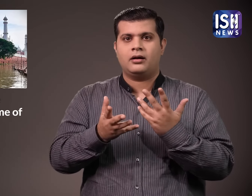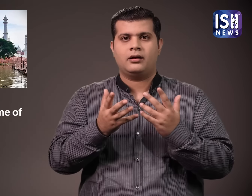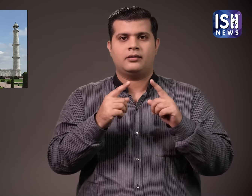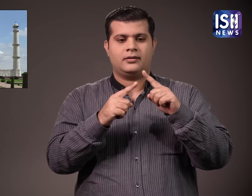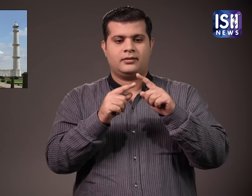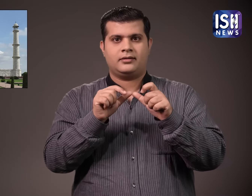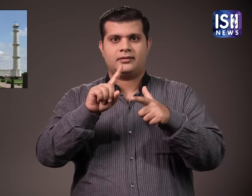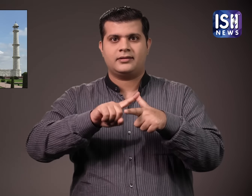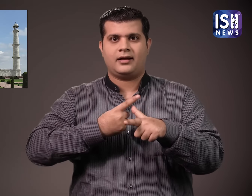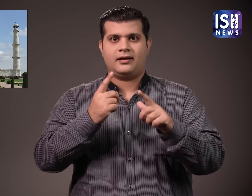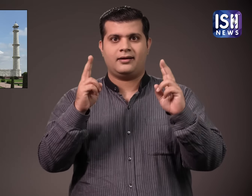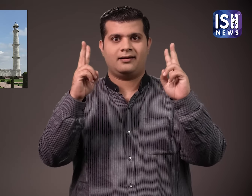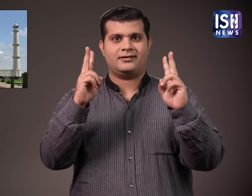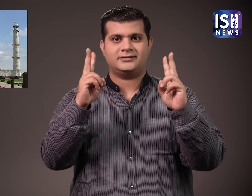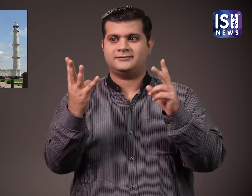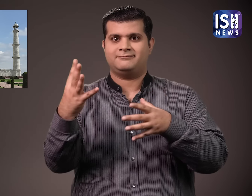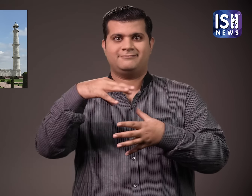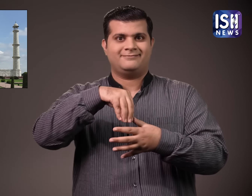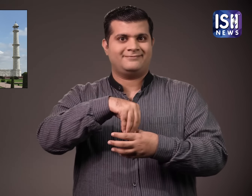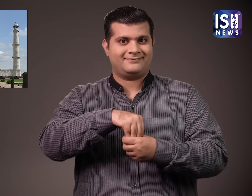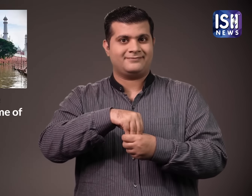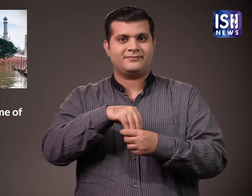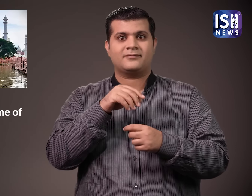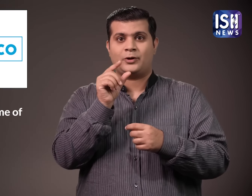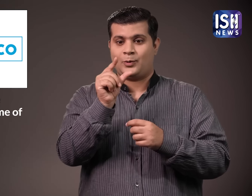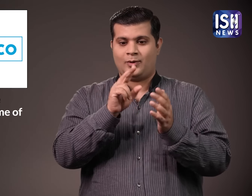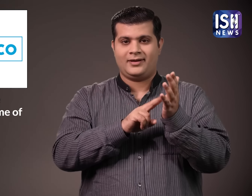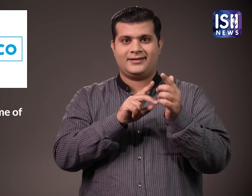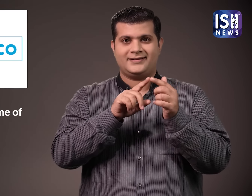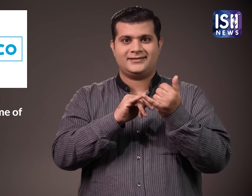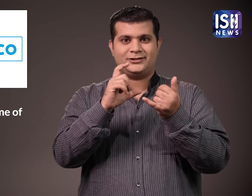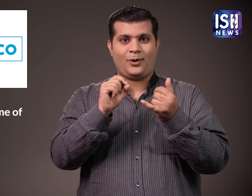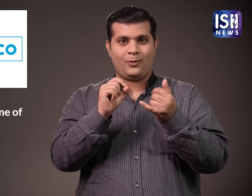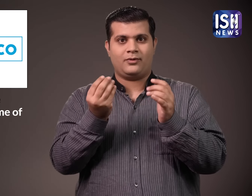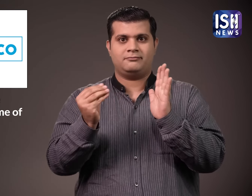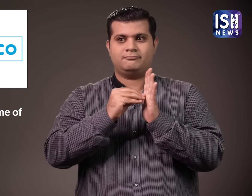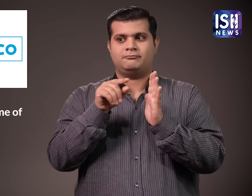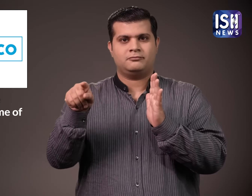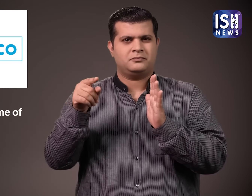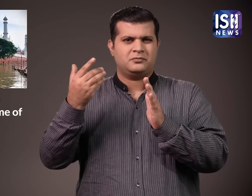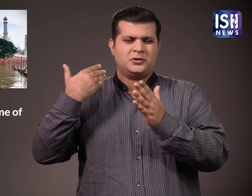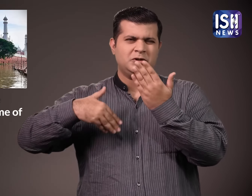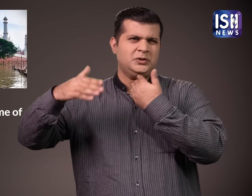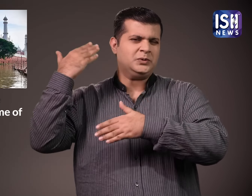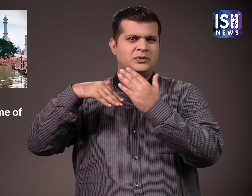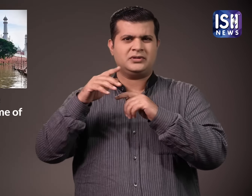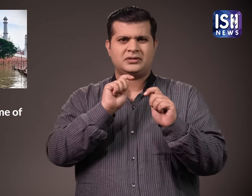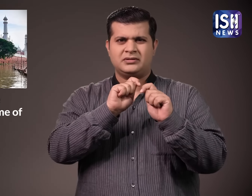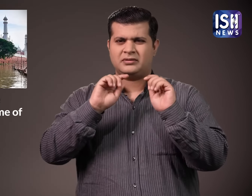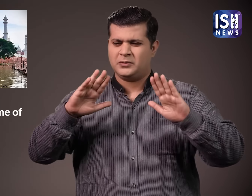i.e. the Taj Mahal. It is also a UNESCO World Heritage Site. Taj Mahal was